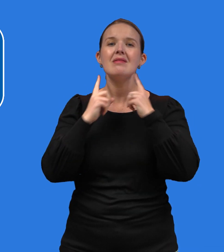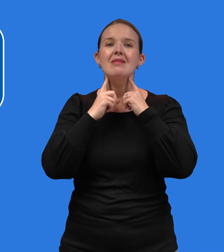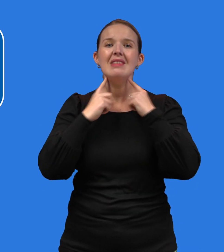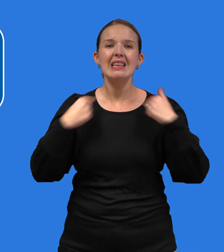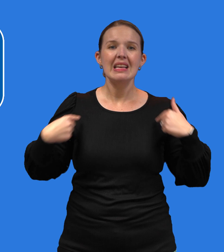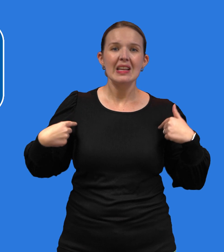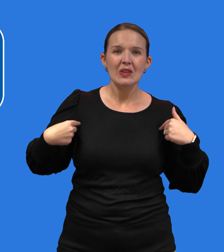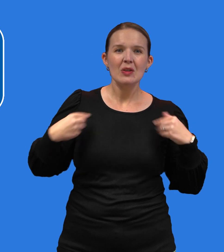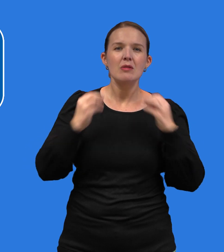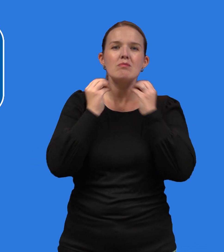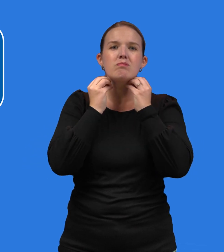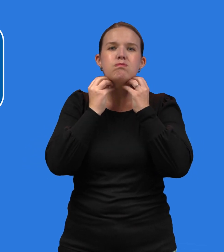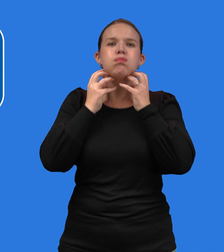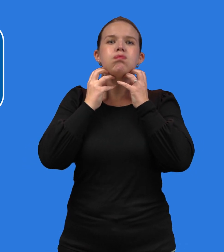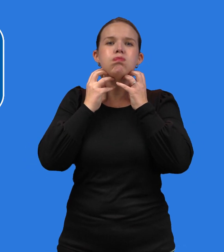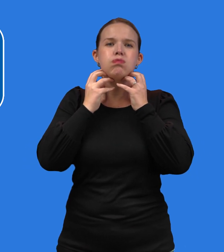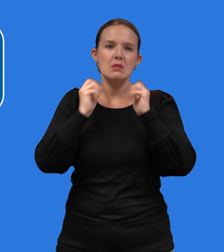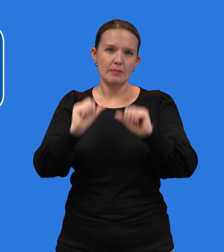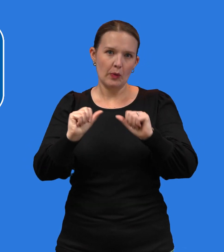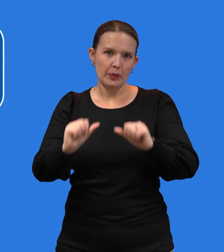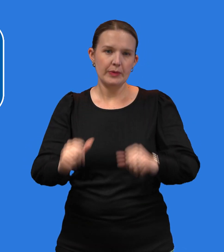or swollen lymph nodes.